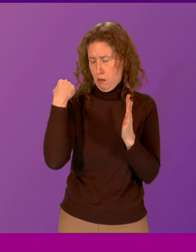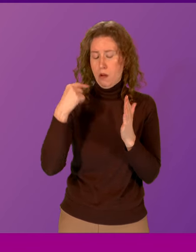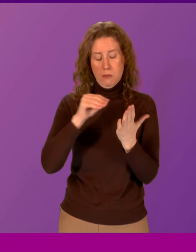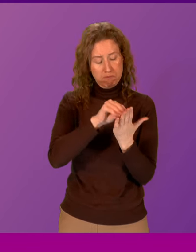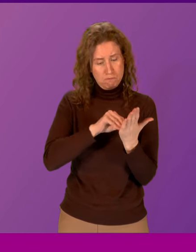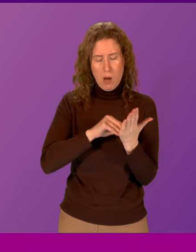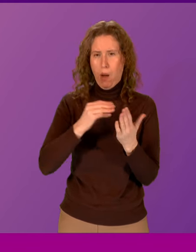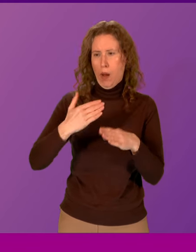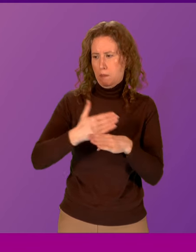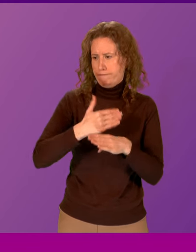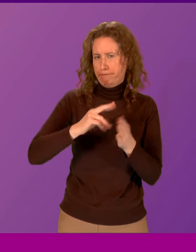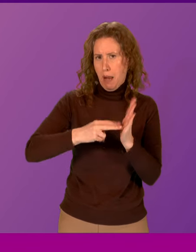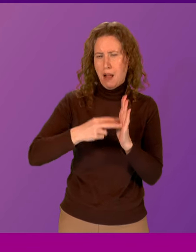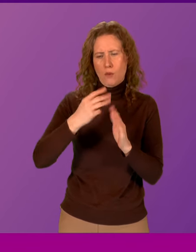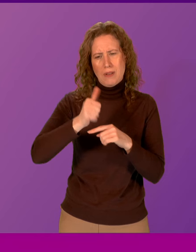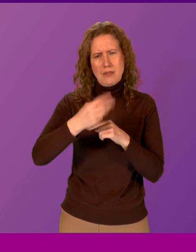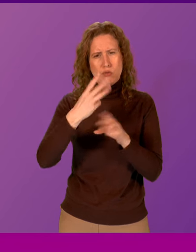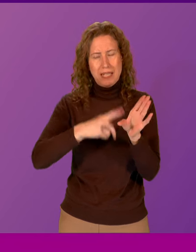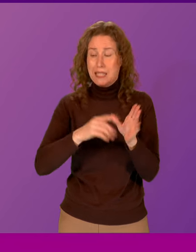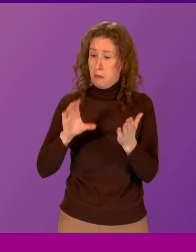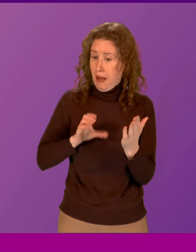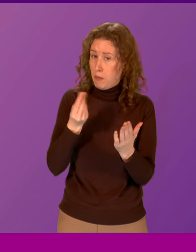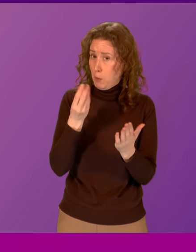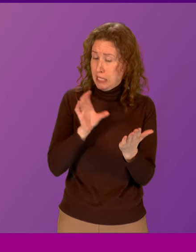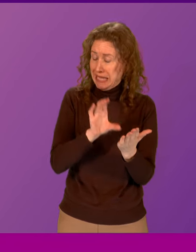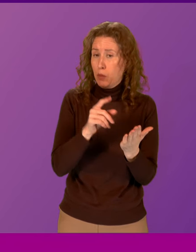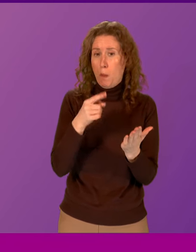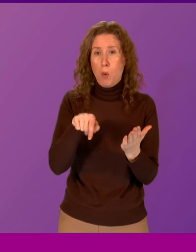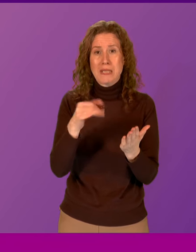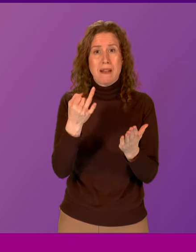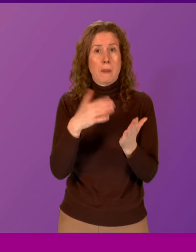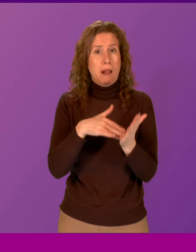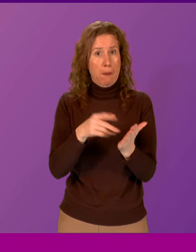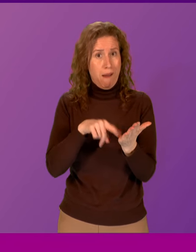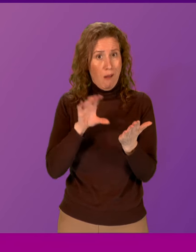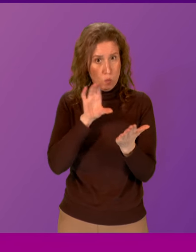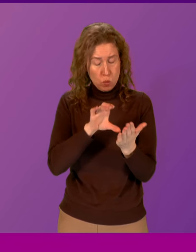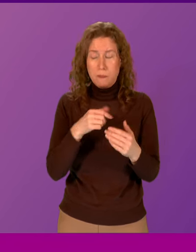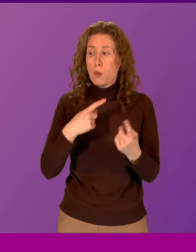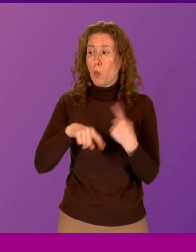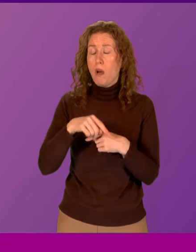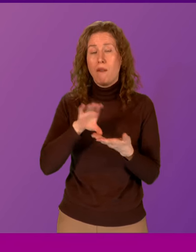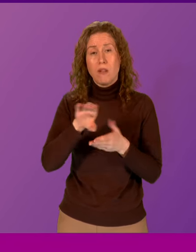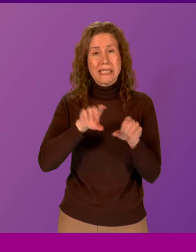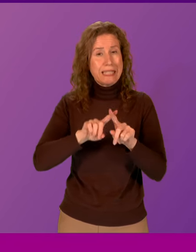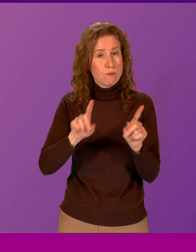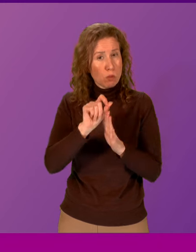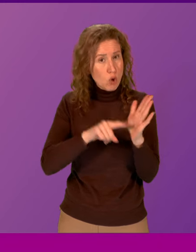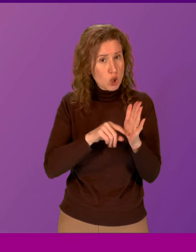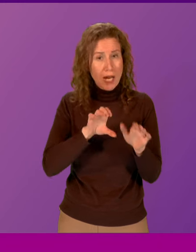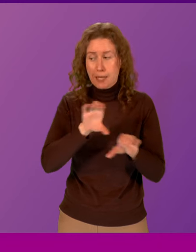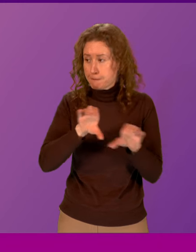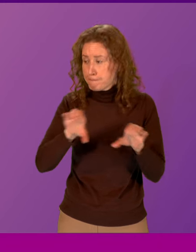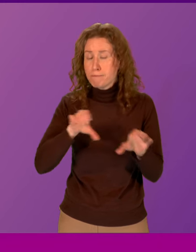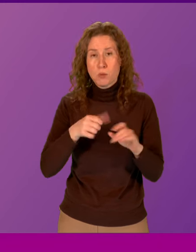three years and is backed by £1.7 million of government funding. The Scottish Government is funding a number of projects to support these